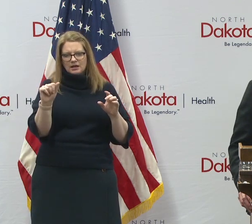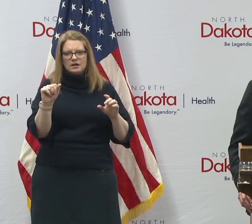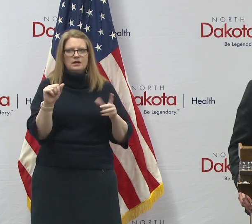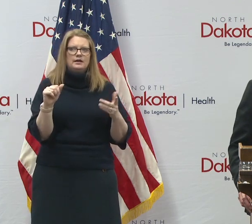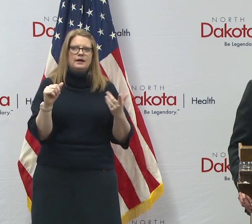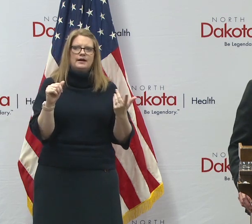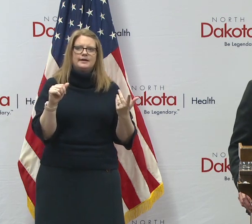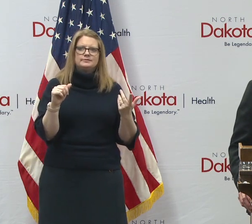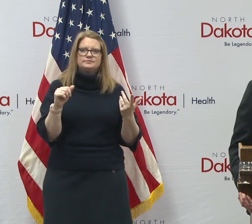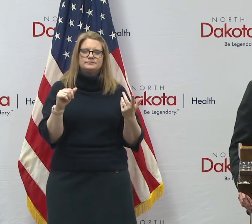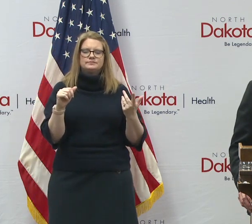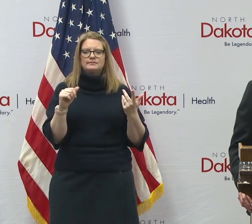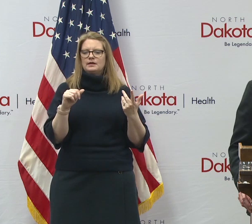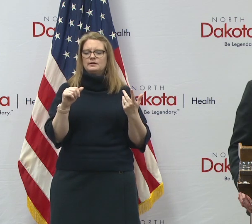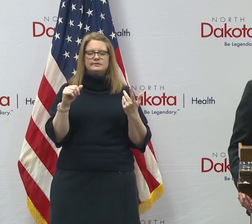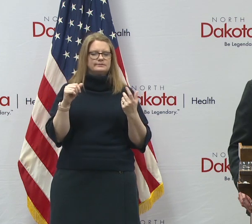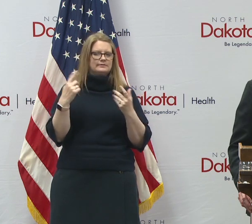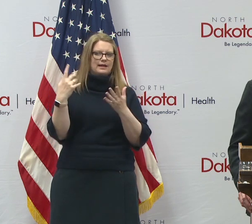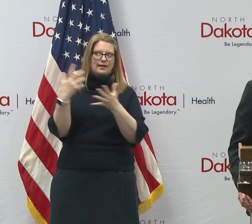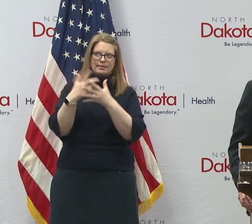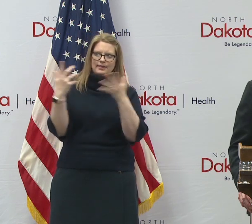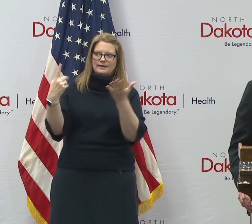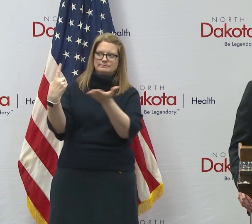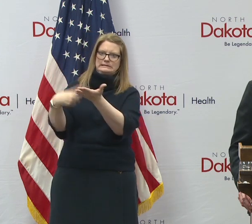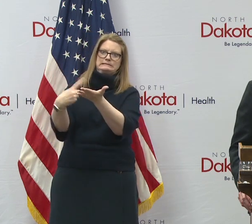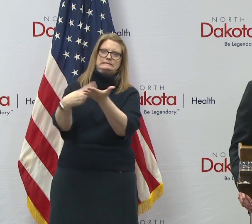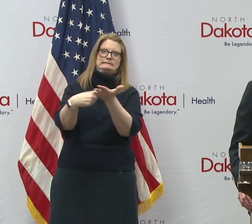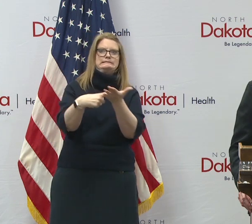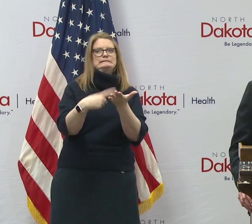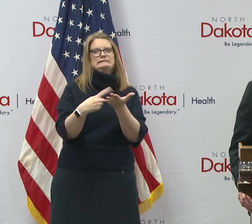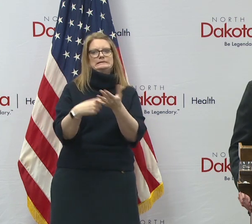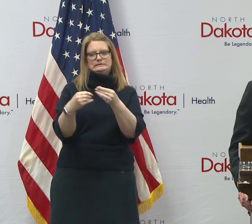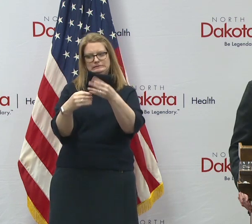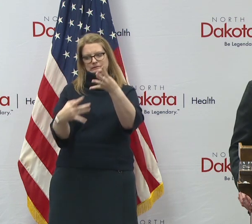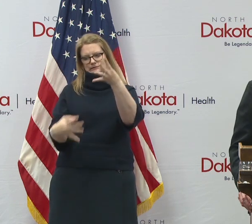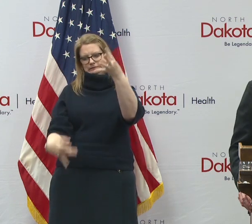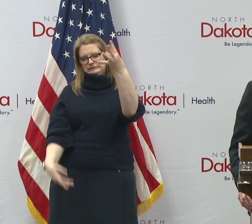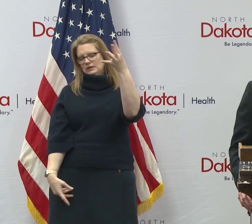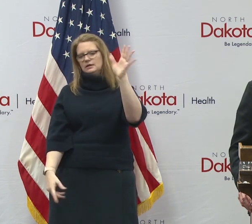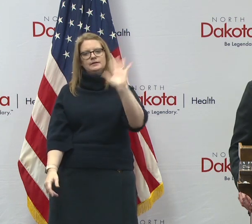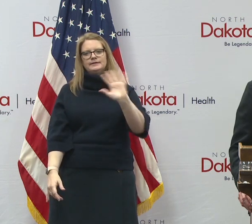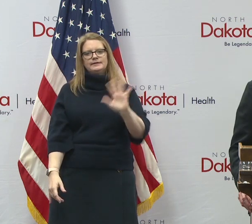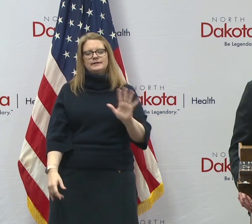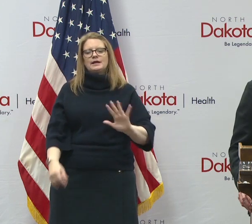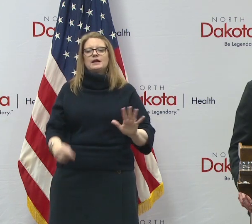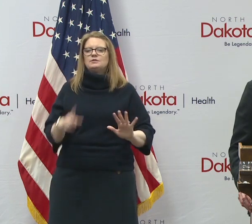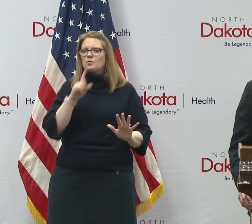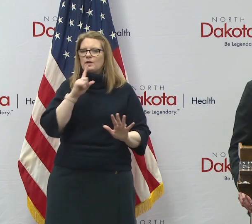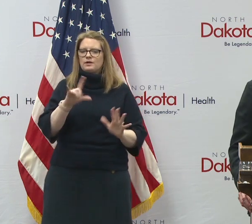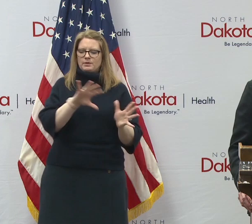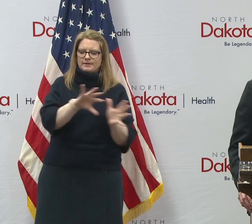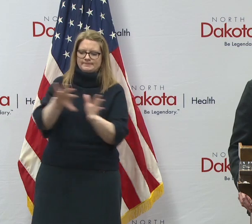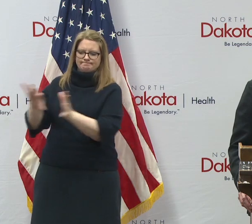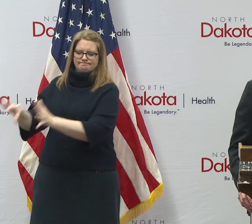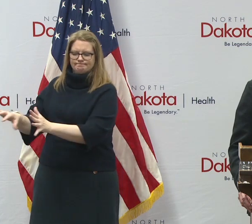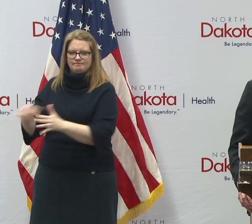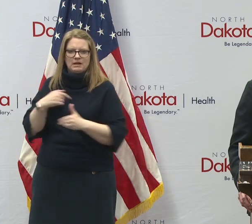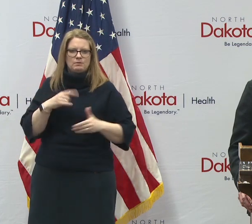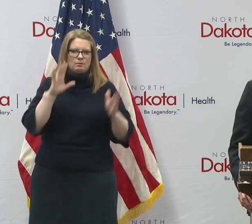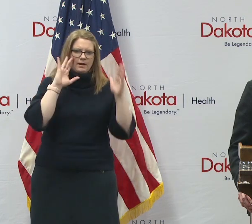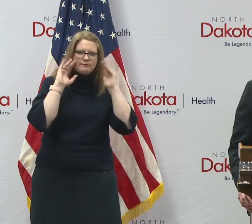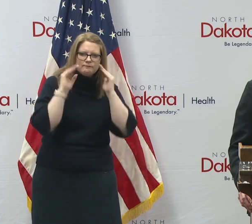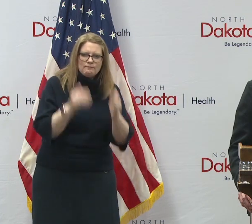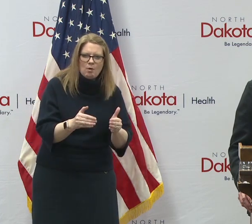of, uh, a lot of noise out there, not a lot of signal. And I think that we're really trying to go through this by really focusing on the signal. And,